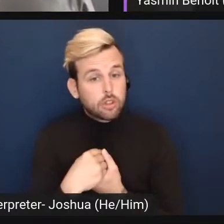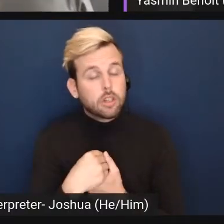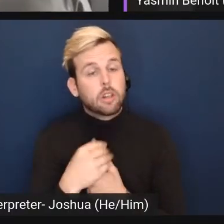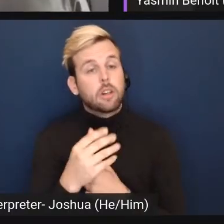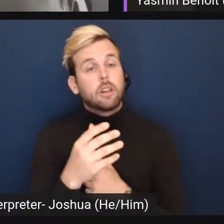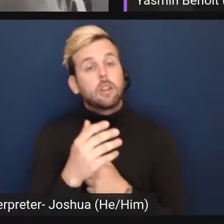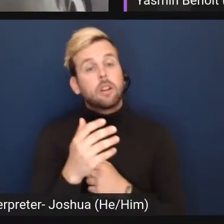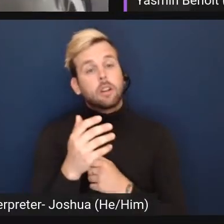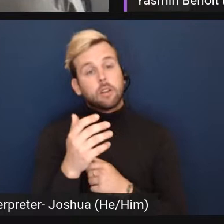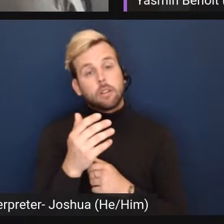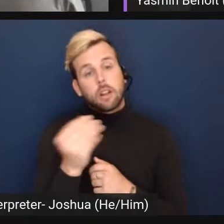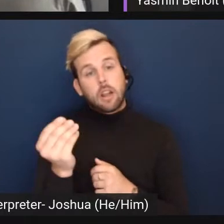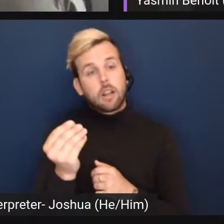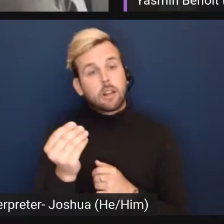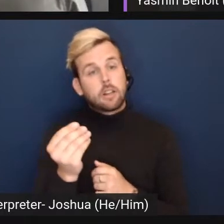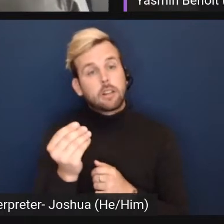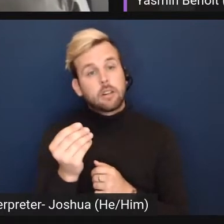um,